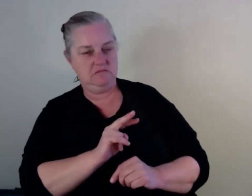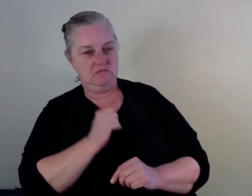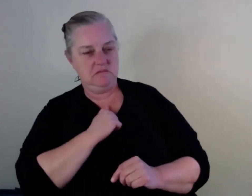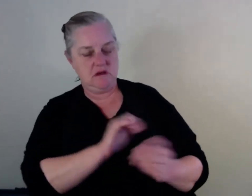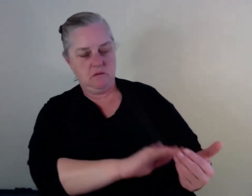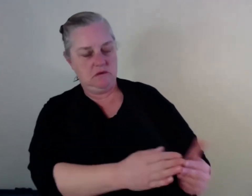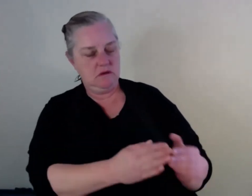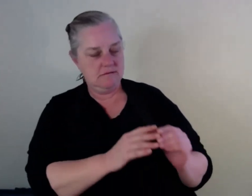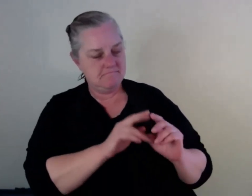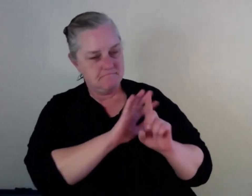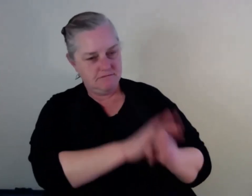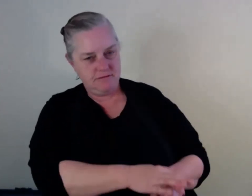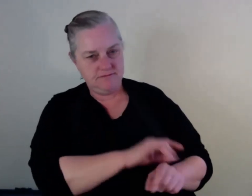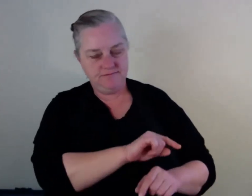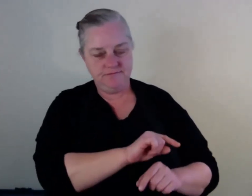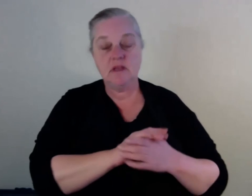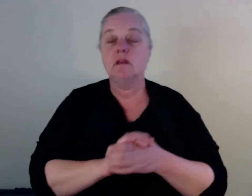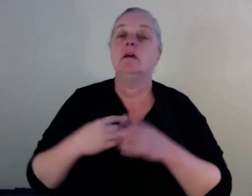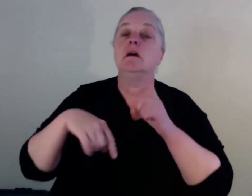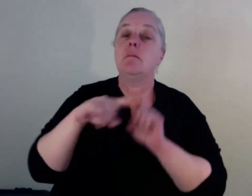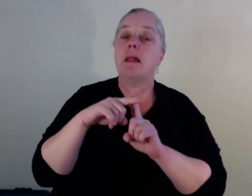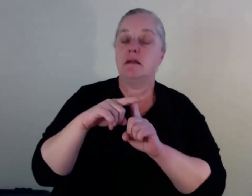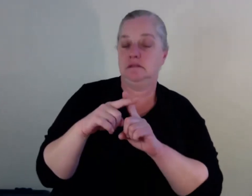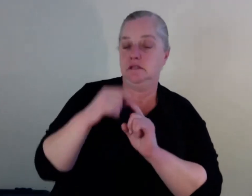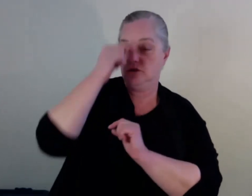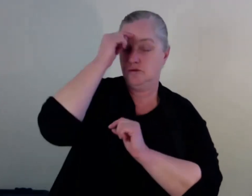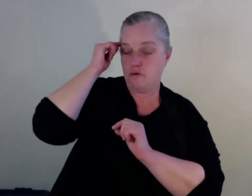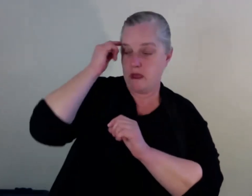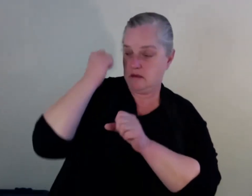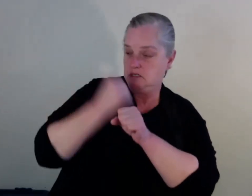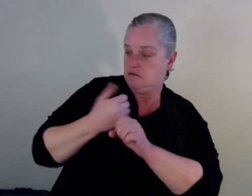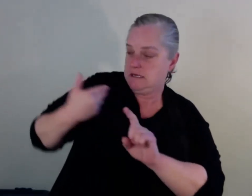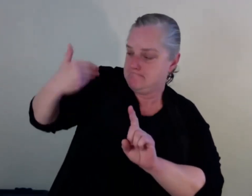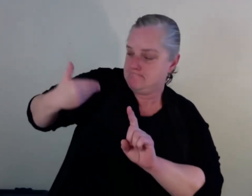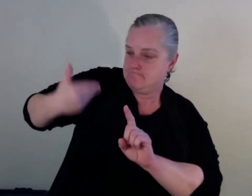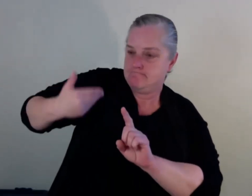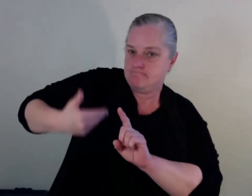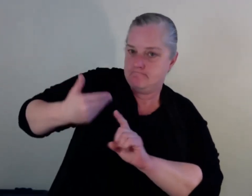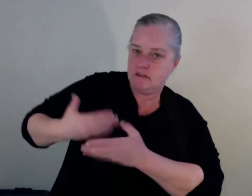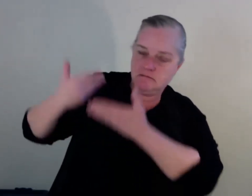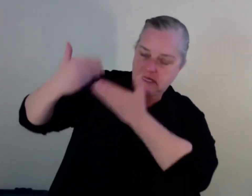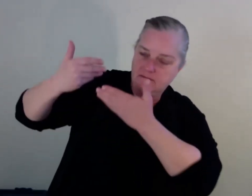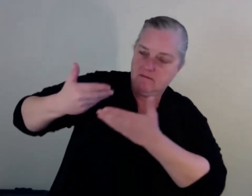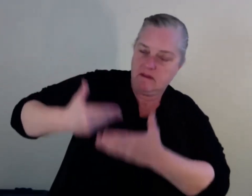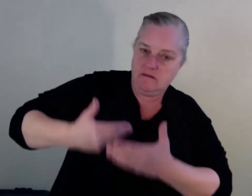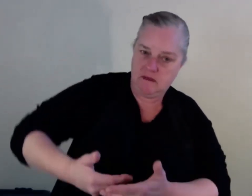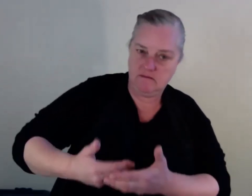So that's another barrier because you're kind of having parents that are immigrants coming through with their own trauma that they're unable